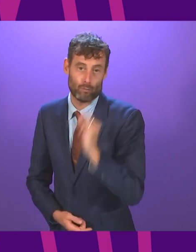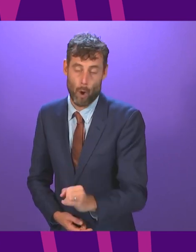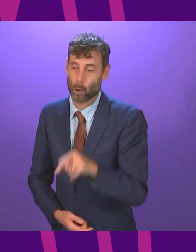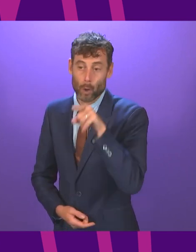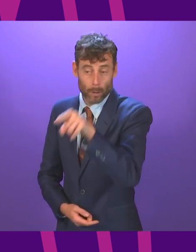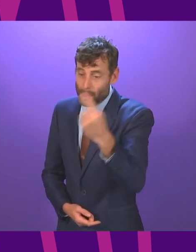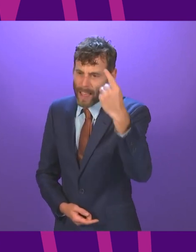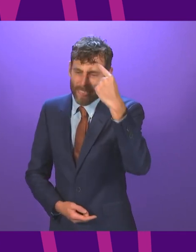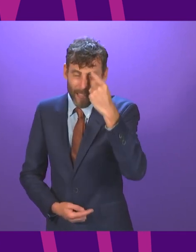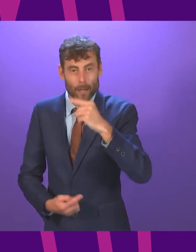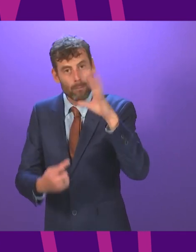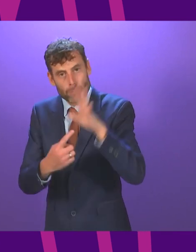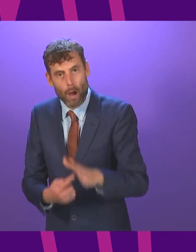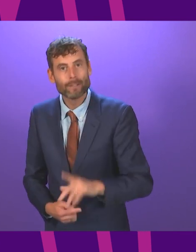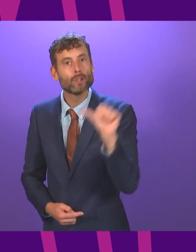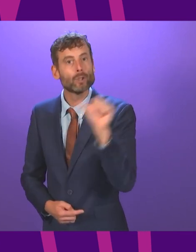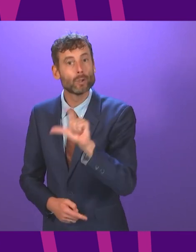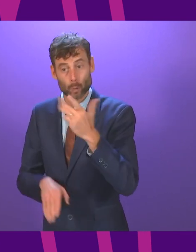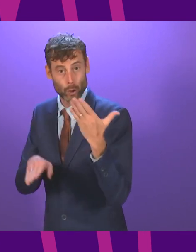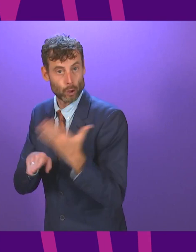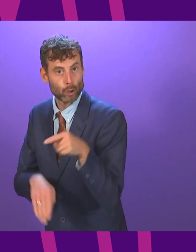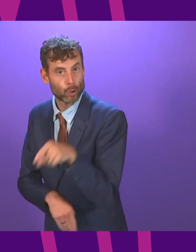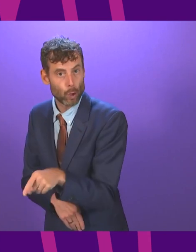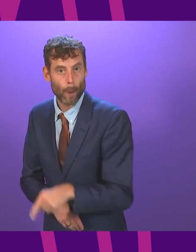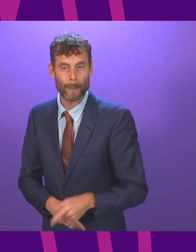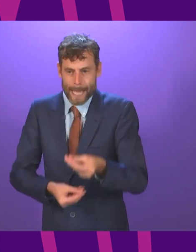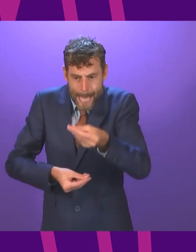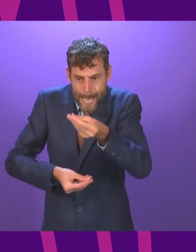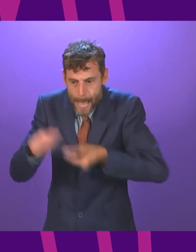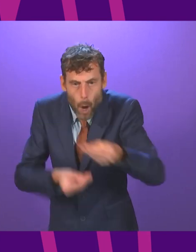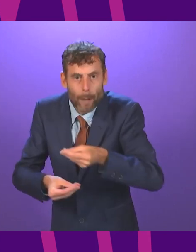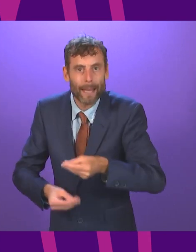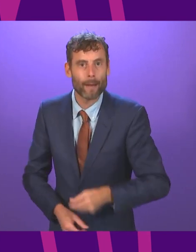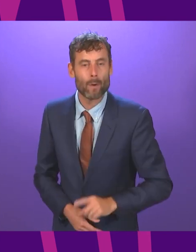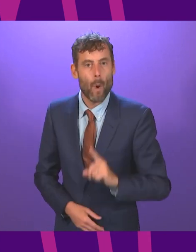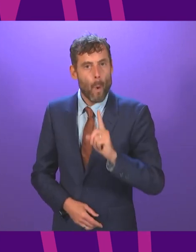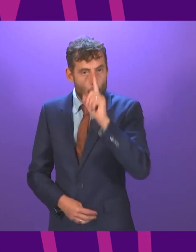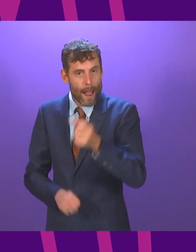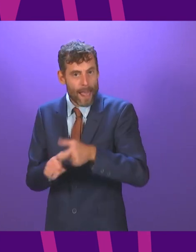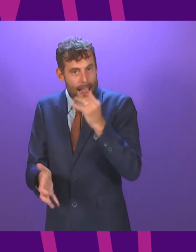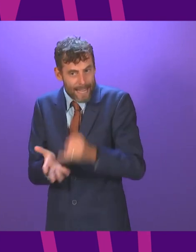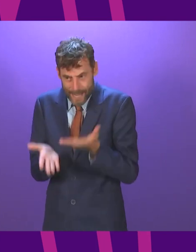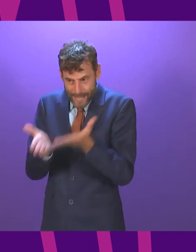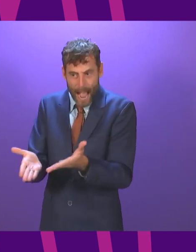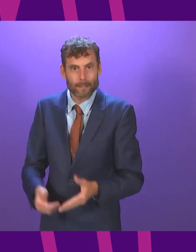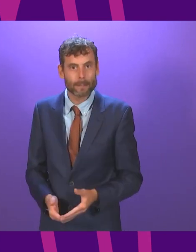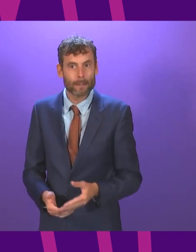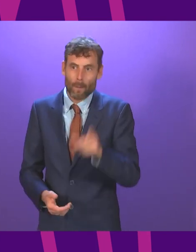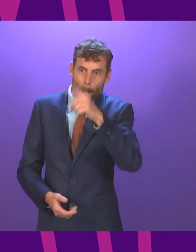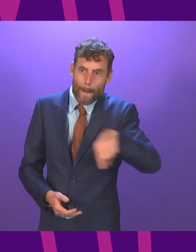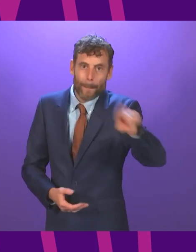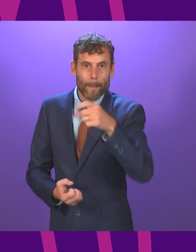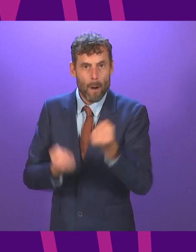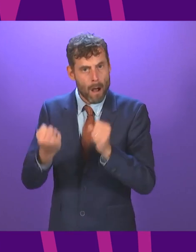on jobs, our economy, the oil and gas industry, and on car drivers. This isn't a deal for hard-working